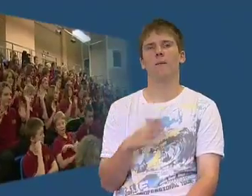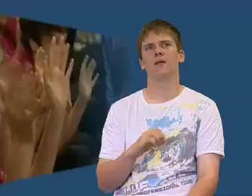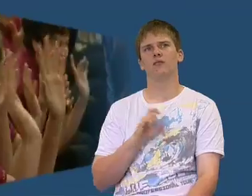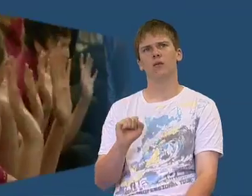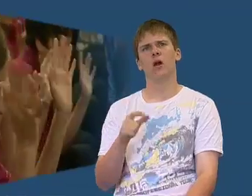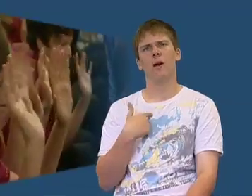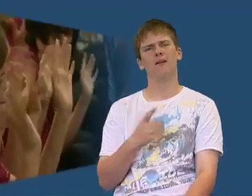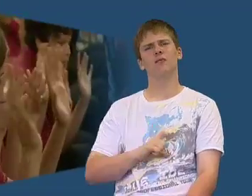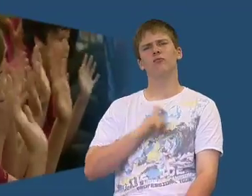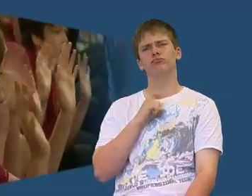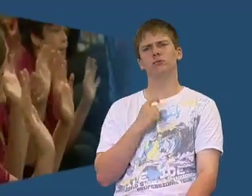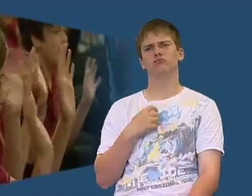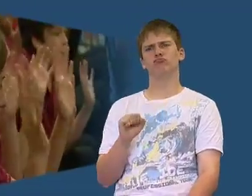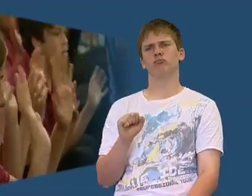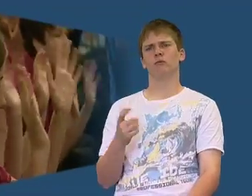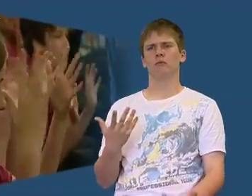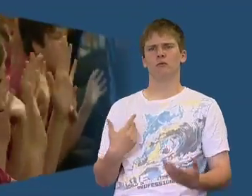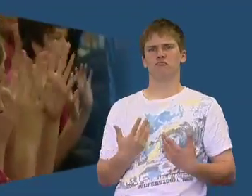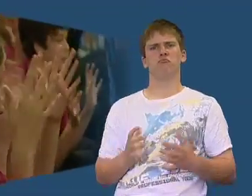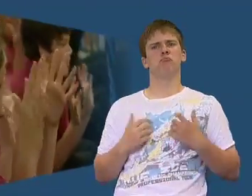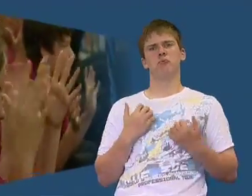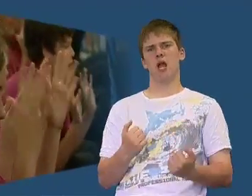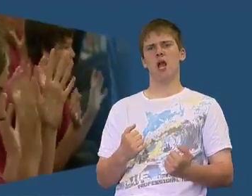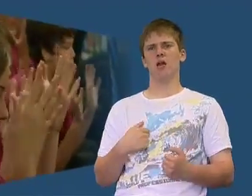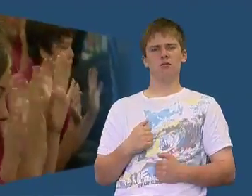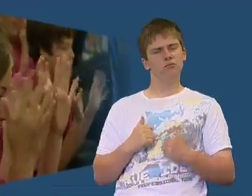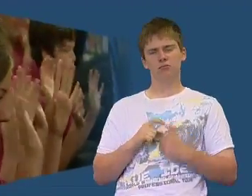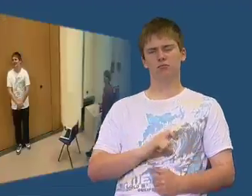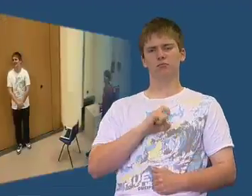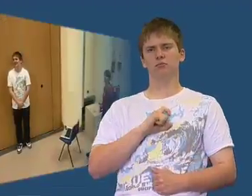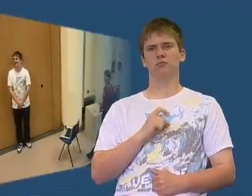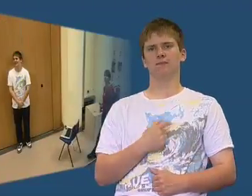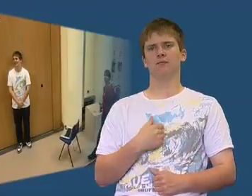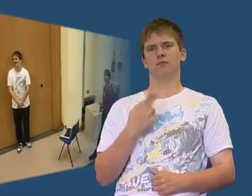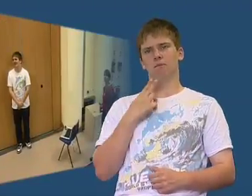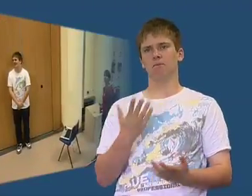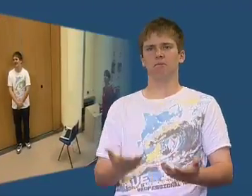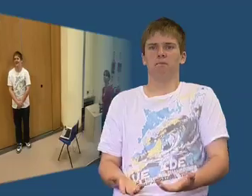I was, yeah, was really confident. It was good. It empowered me. I felt good about it. I'm good. It's good I'm deaf.